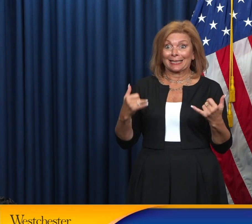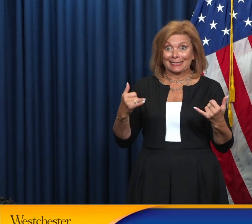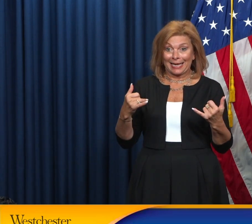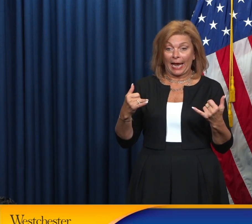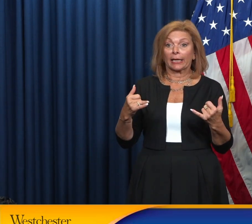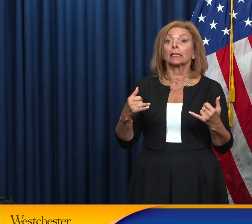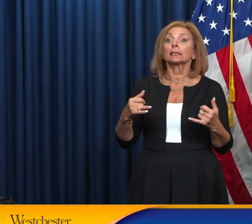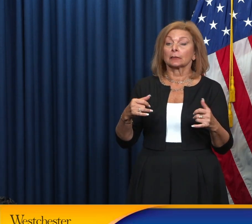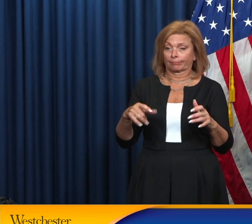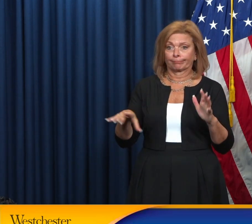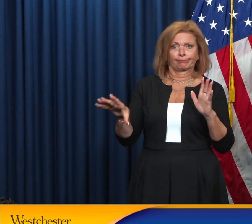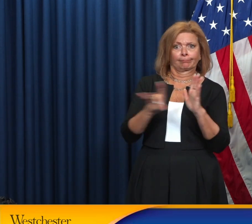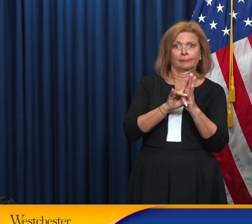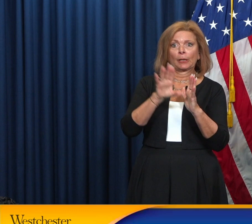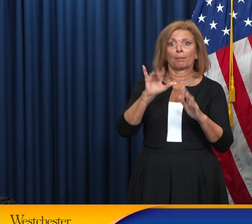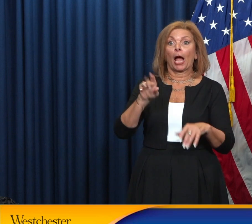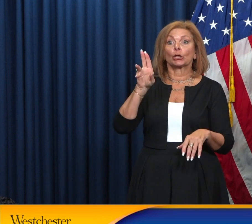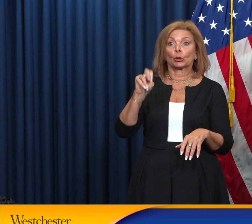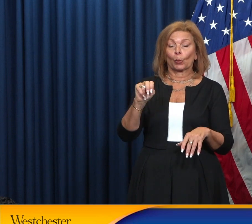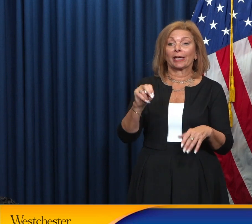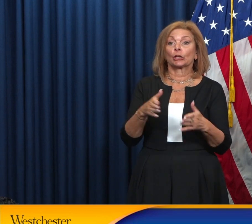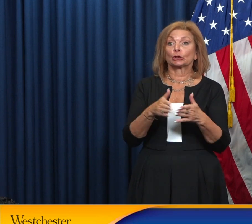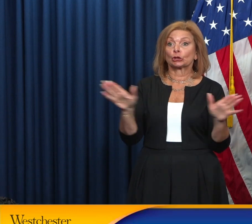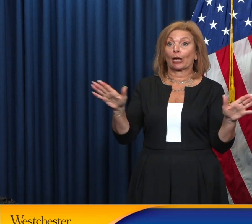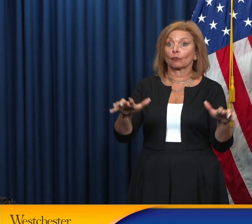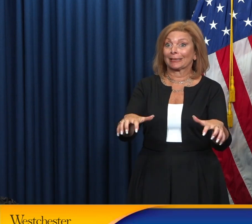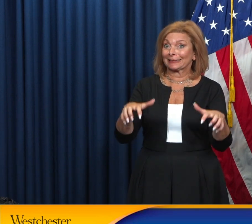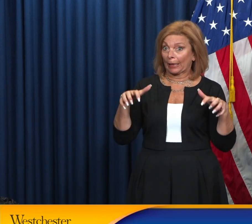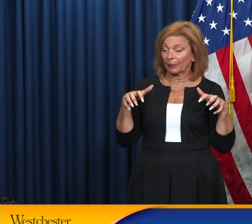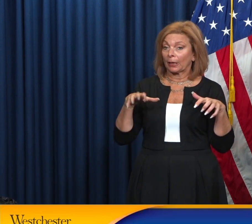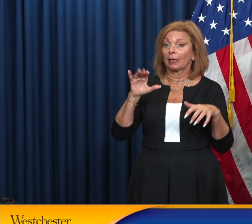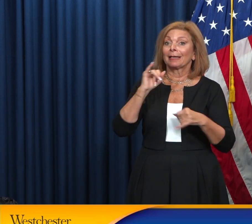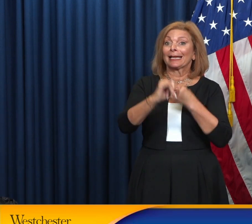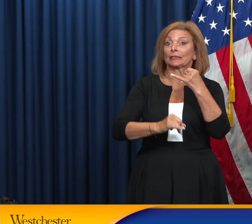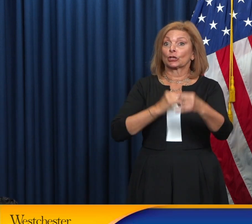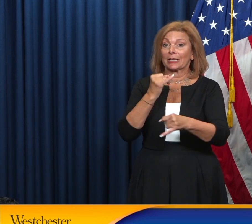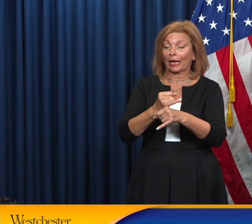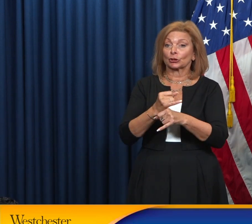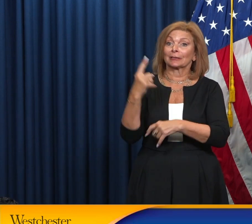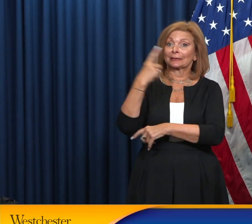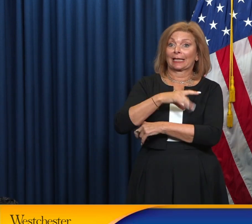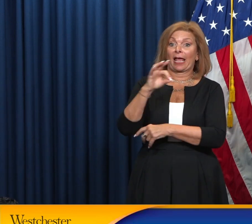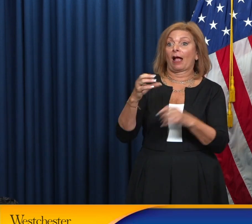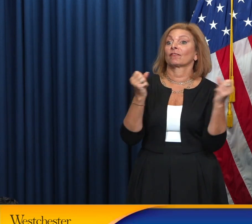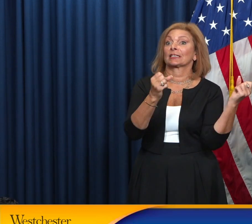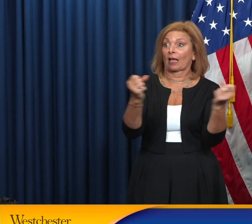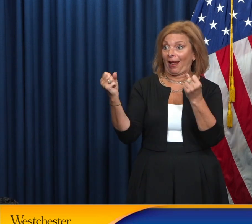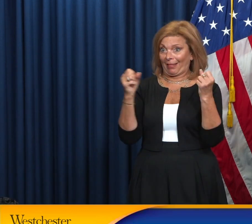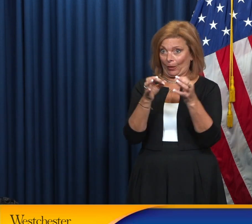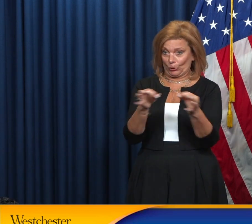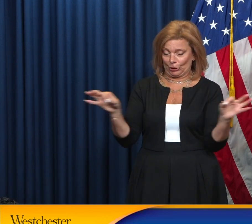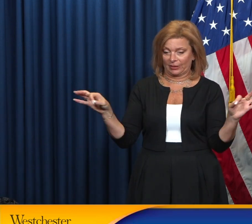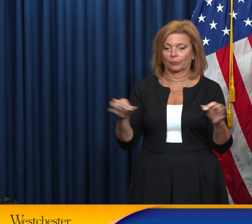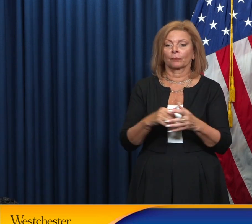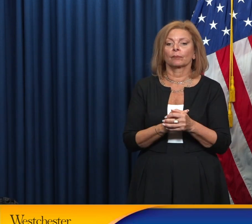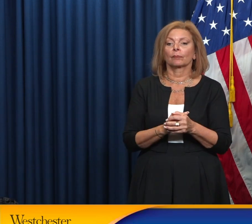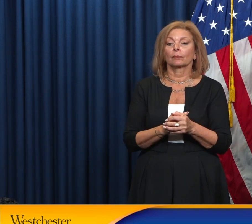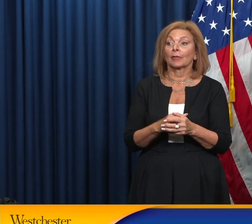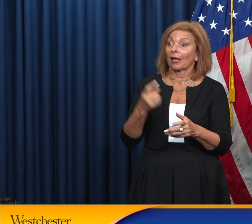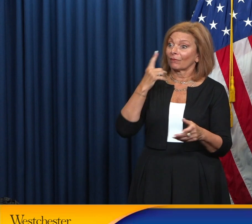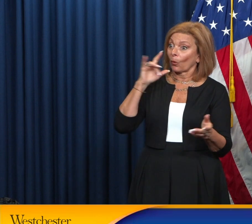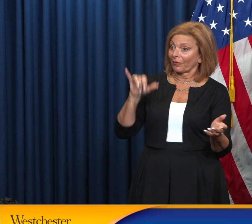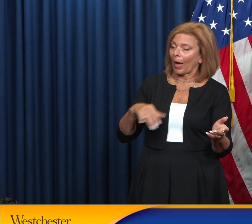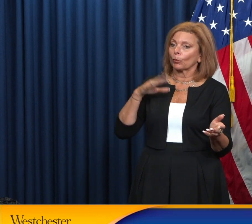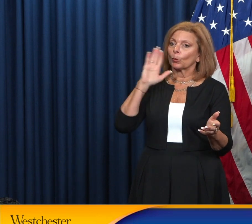by the UN General Assembly as International Day of Sign Languages. And for that, we will have a